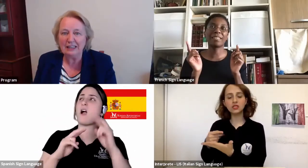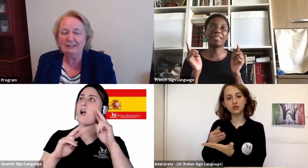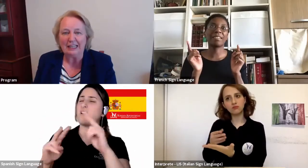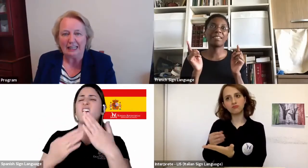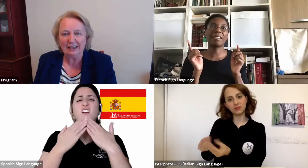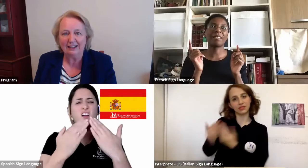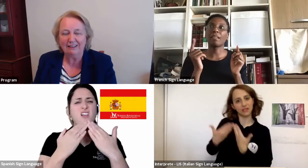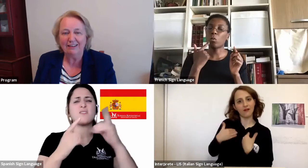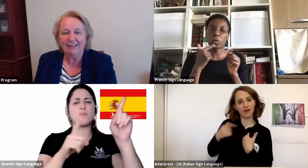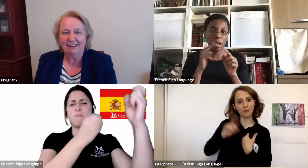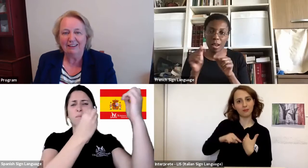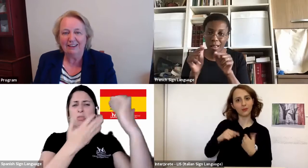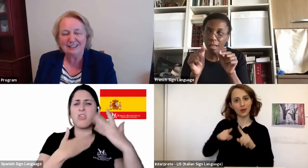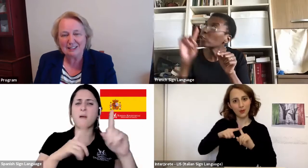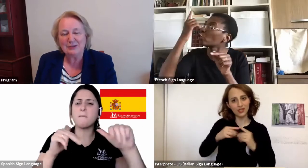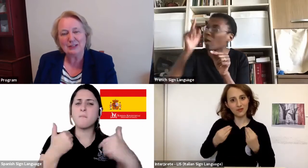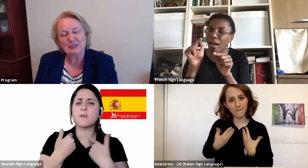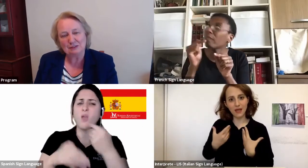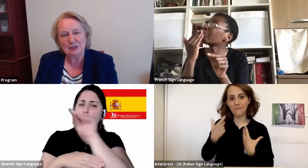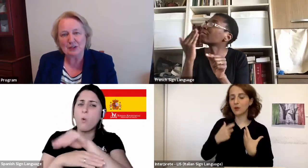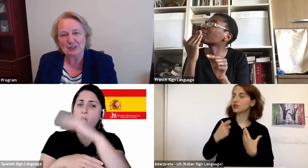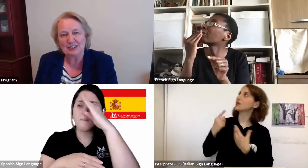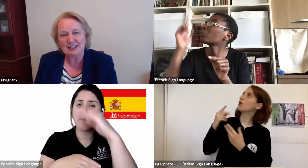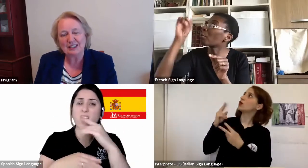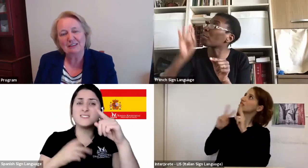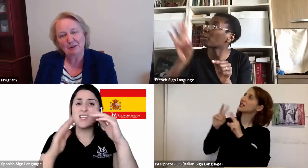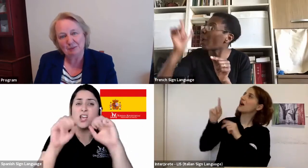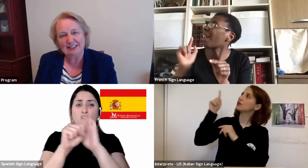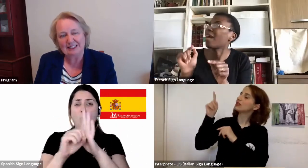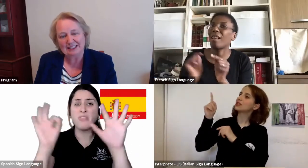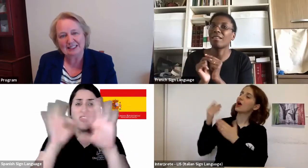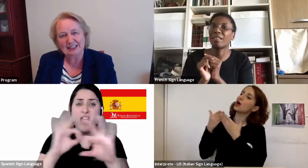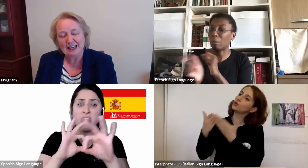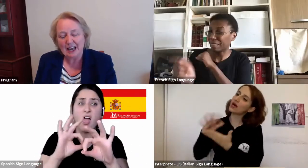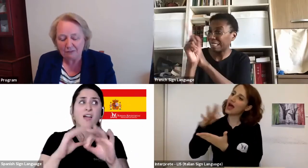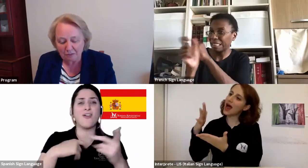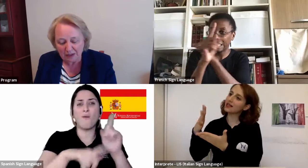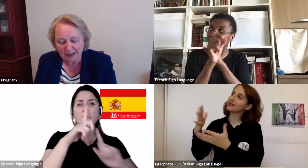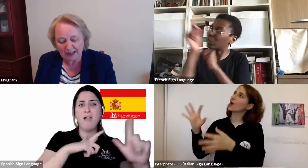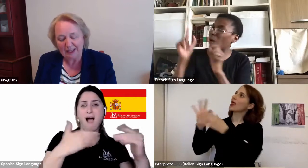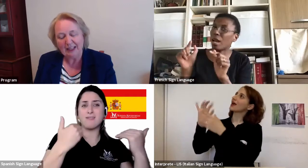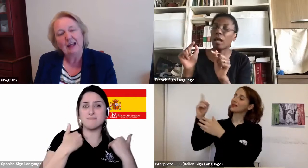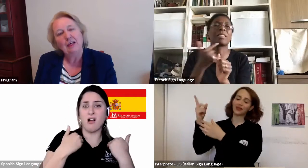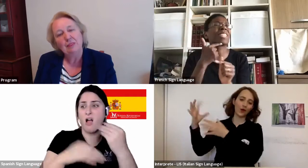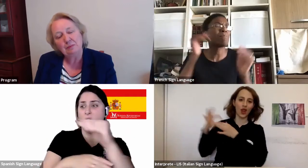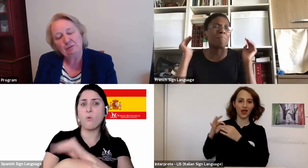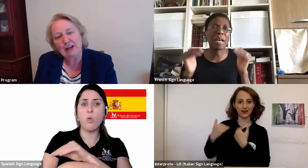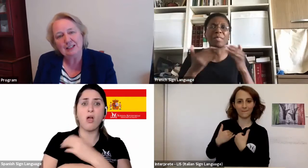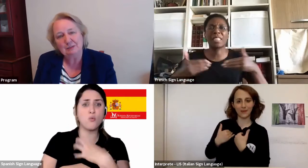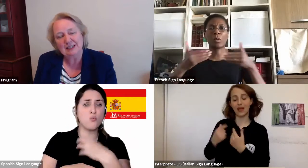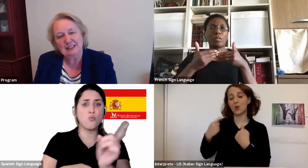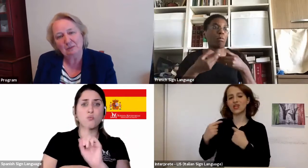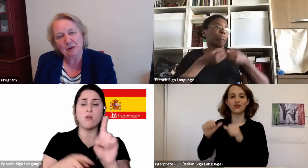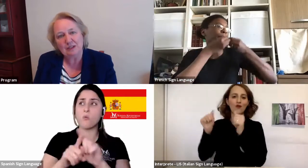know, even in situations of loss, there are blessings. And for me, the